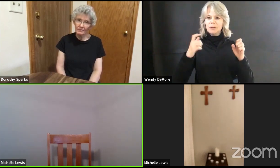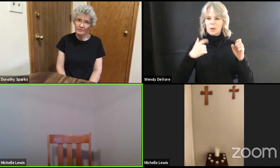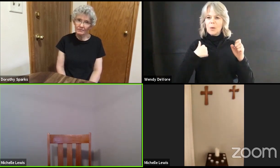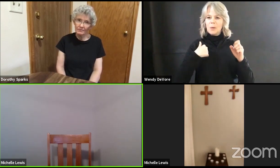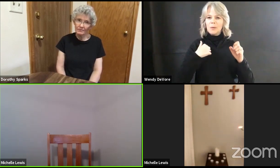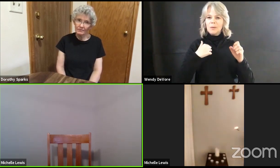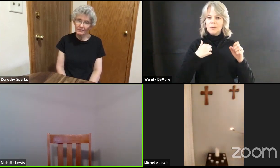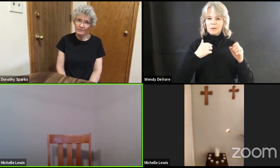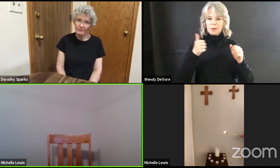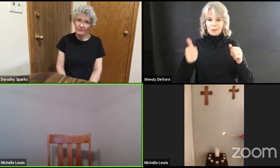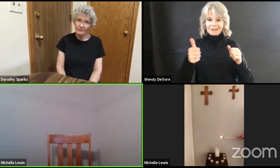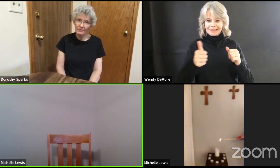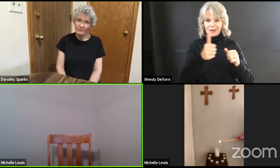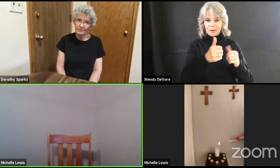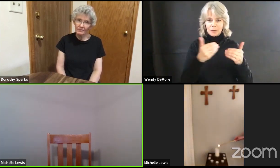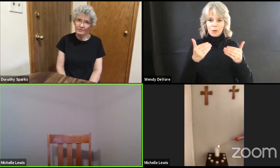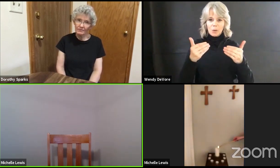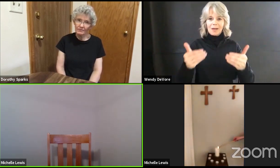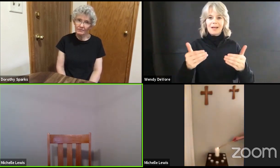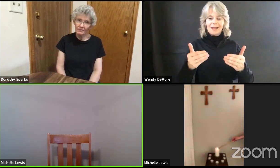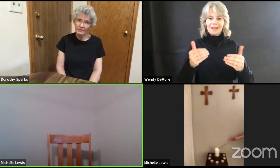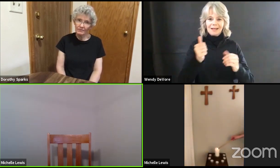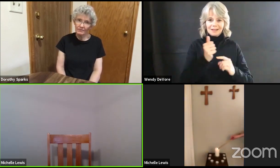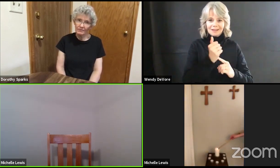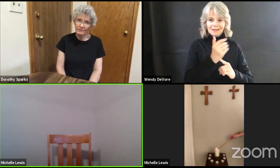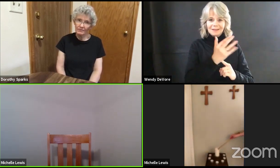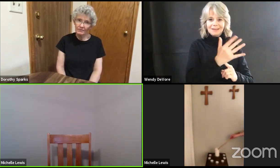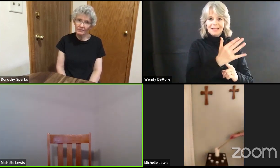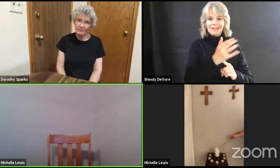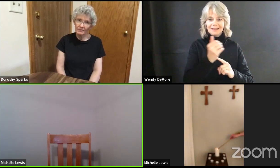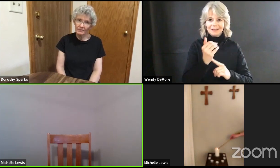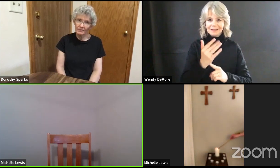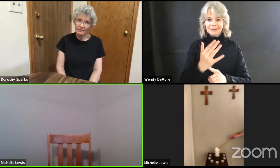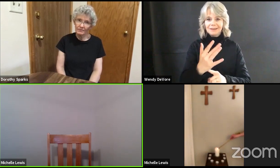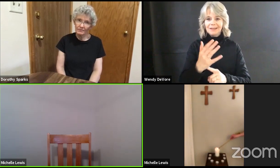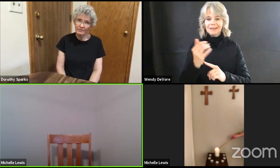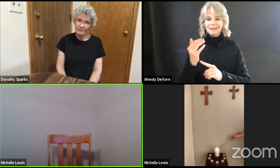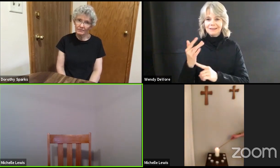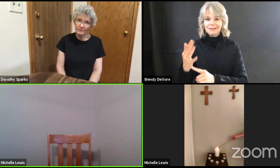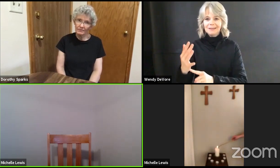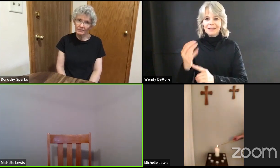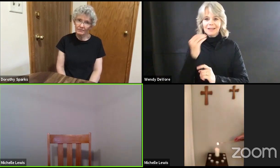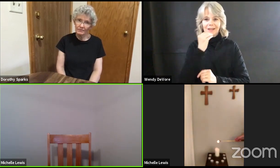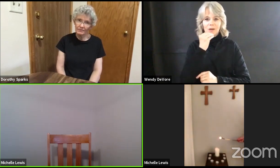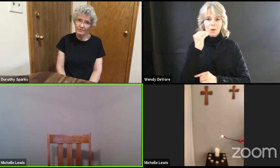as we share the light of Christ.